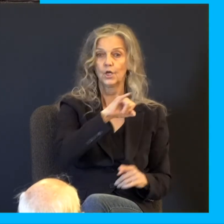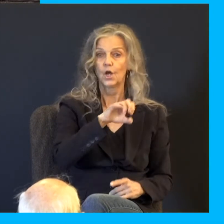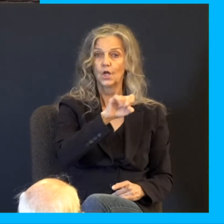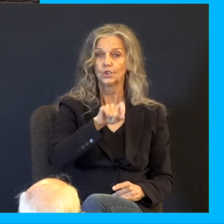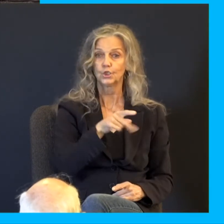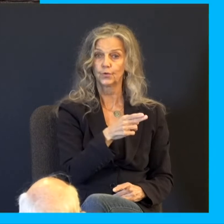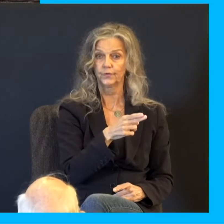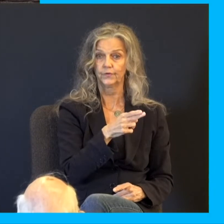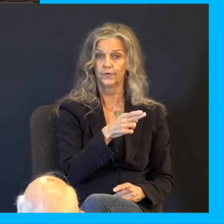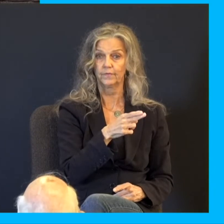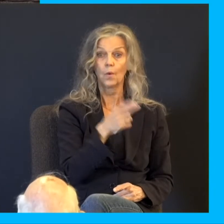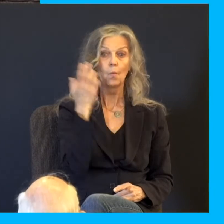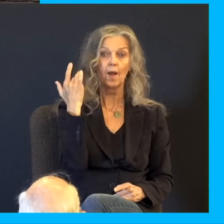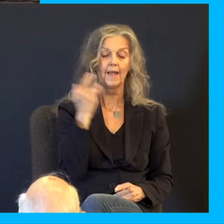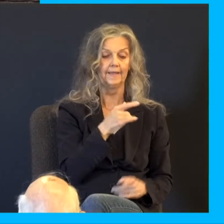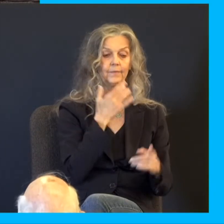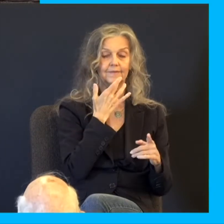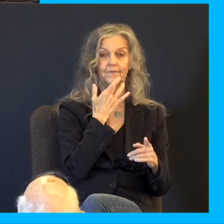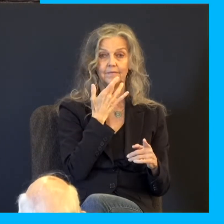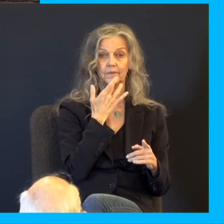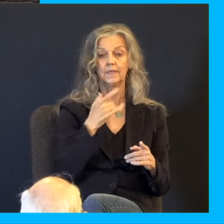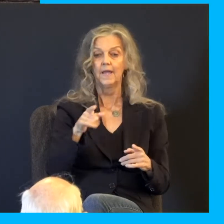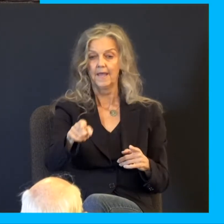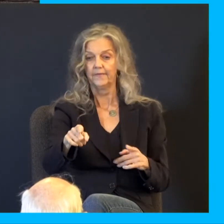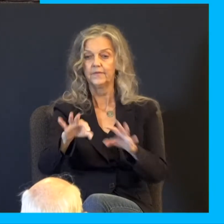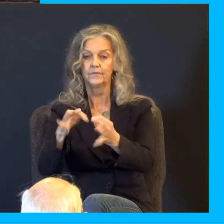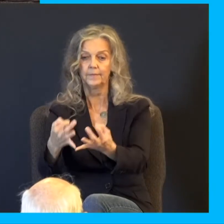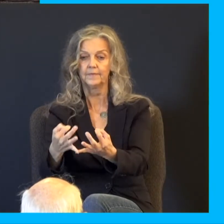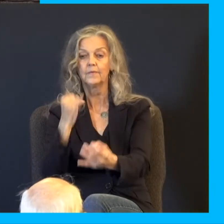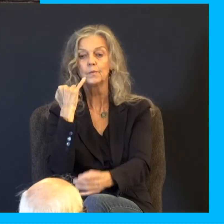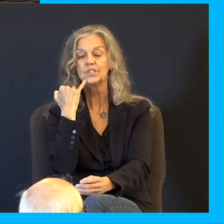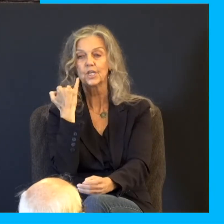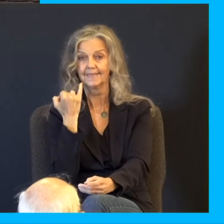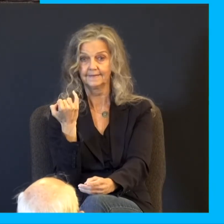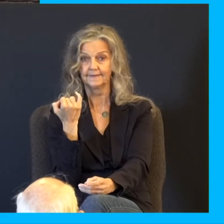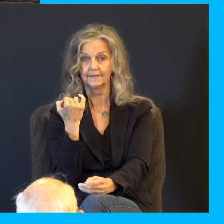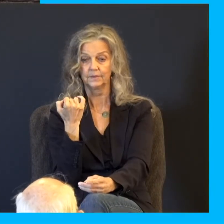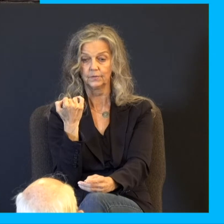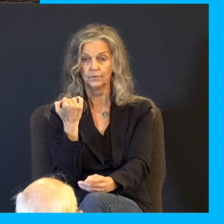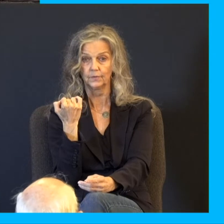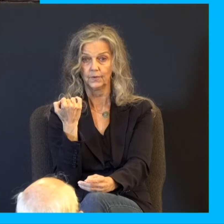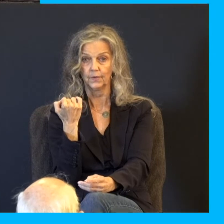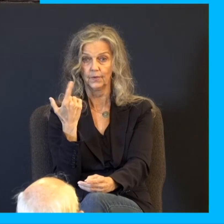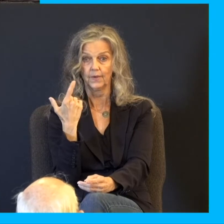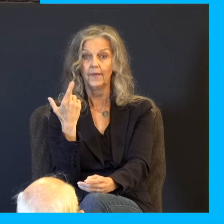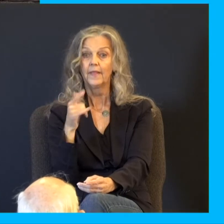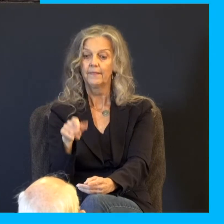Second thing on the prayer list, they said there is envy. Number two, jealousy. Why did they harm him? They were jealous of him. What were they